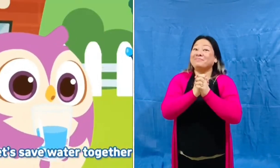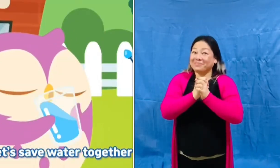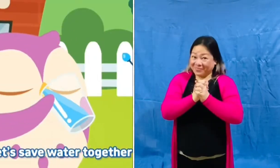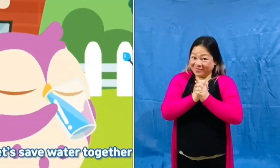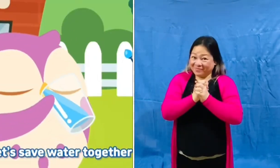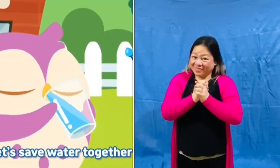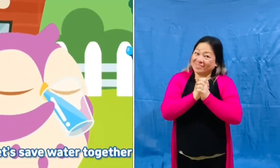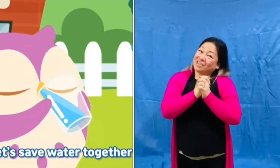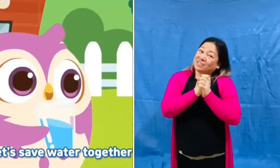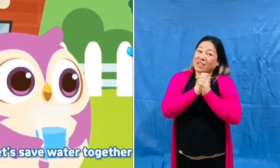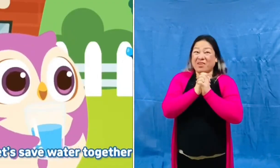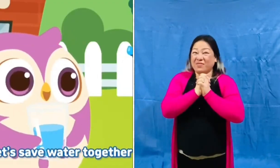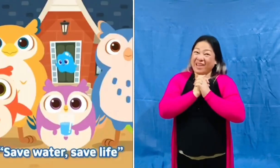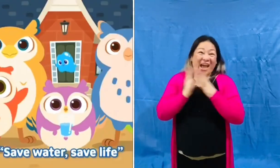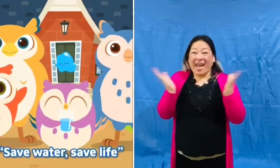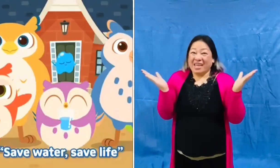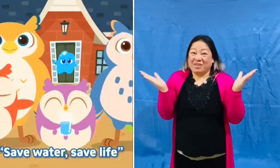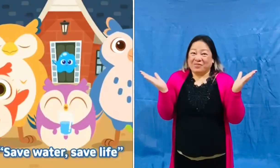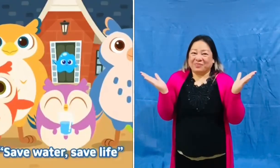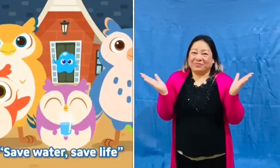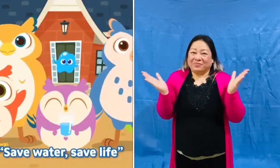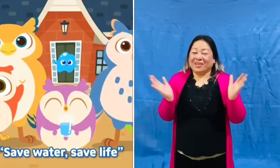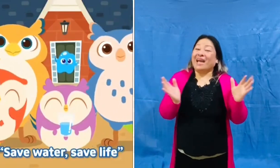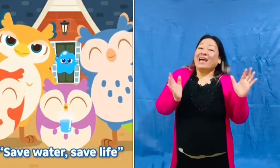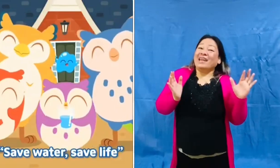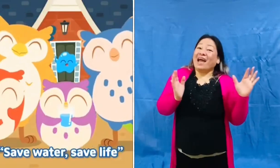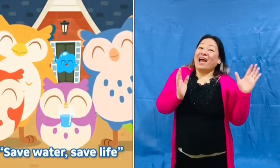water save water